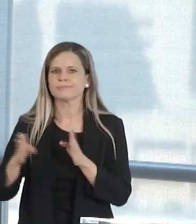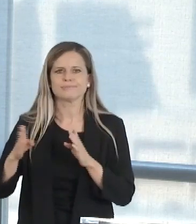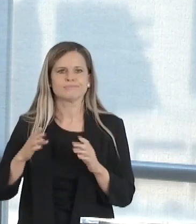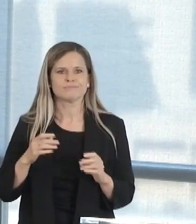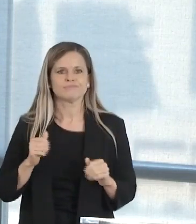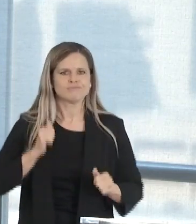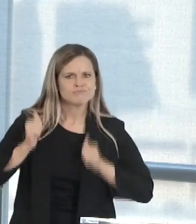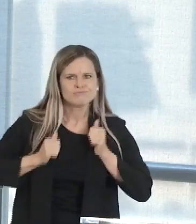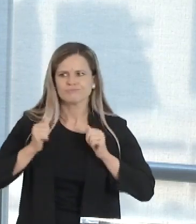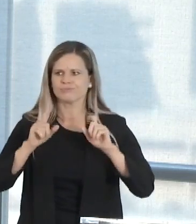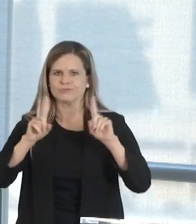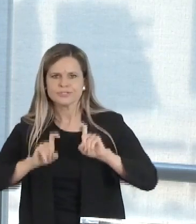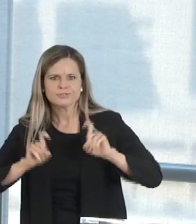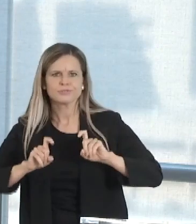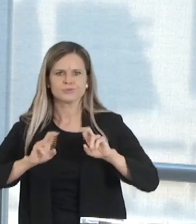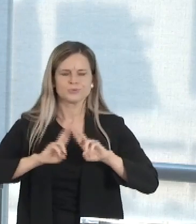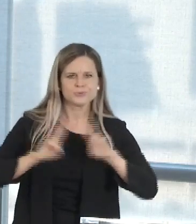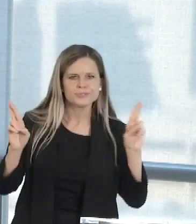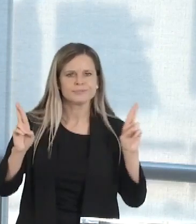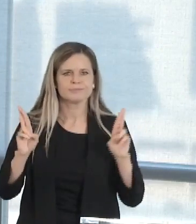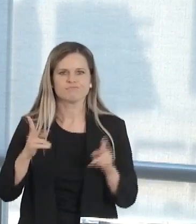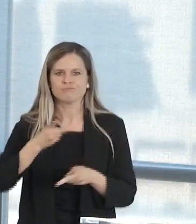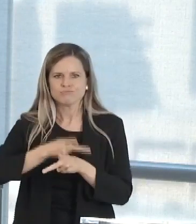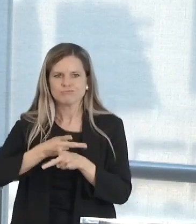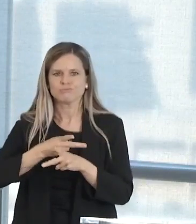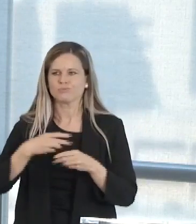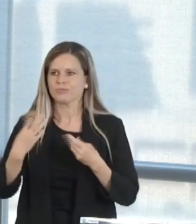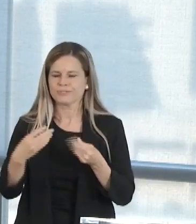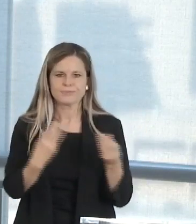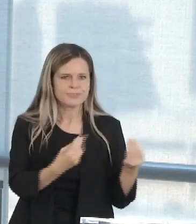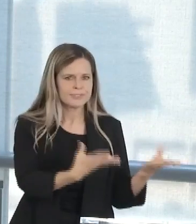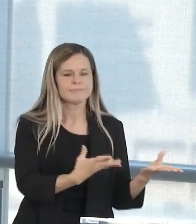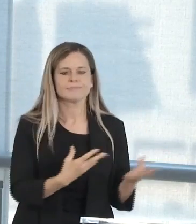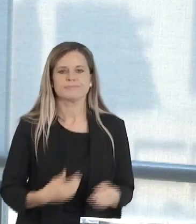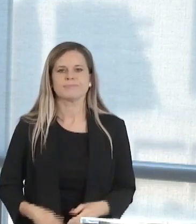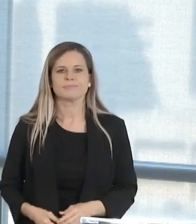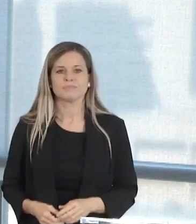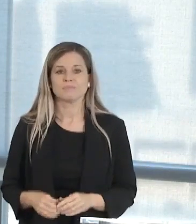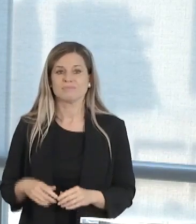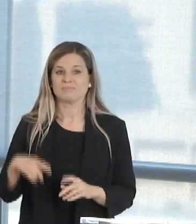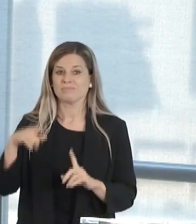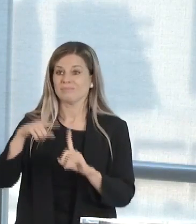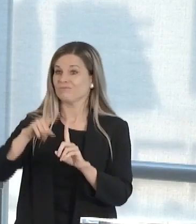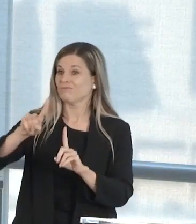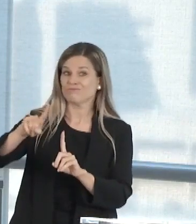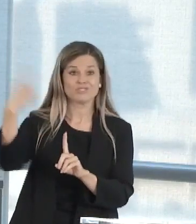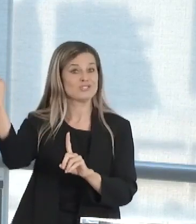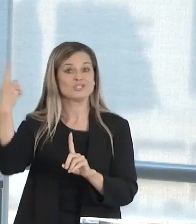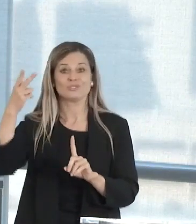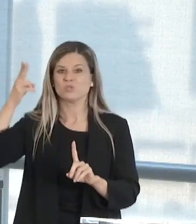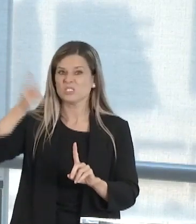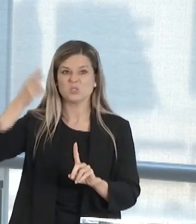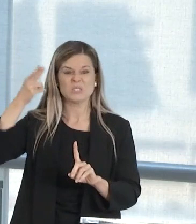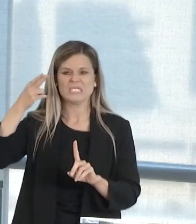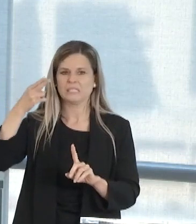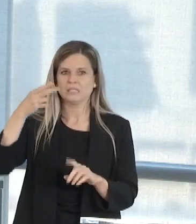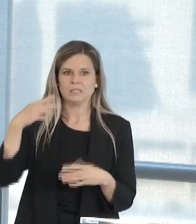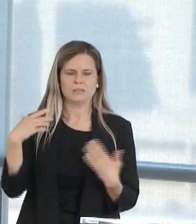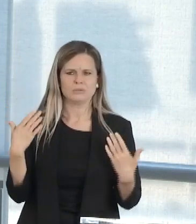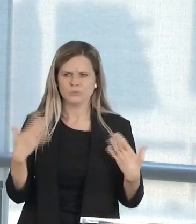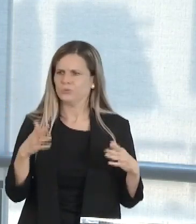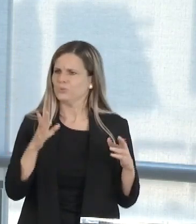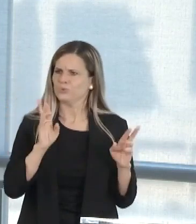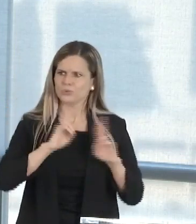where it is needed and to provide care as we face this unprecedented challenge. And as we